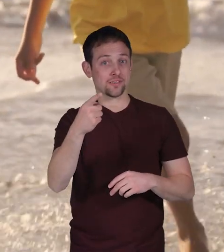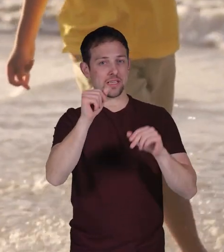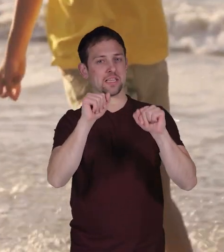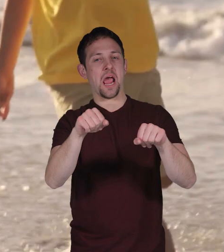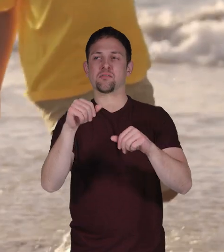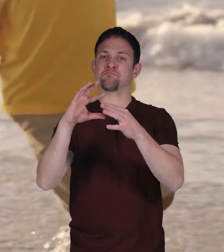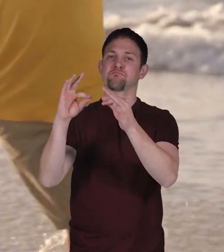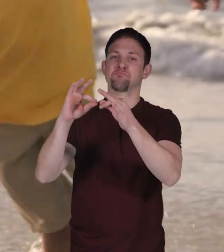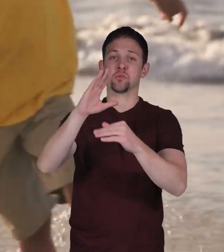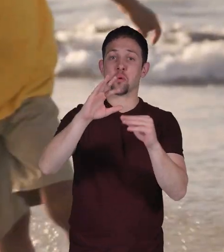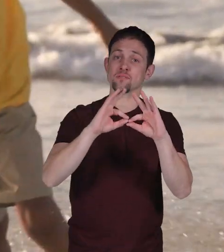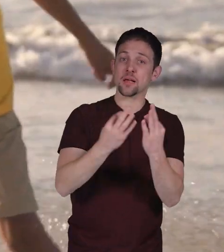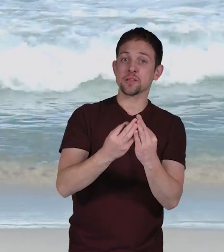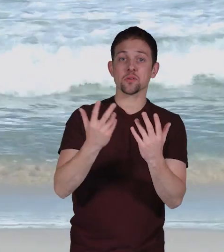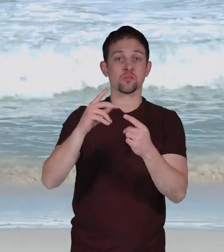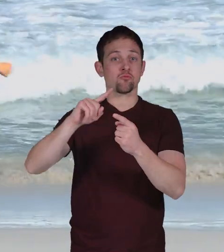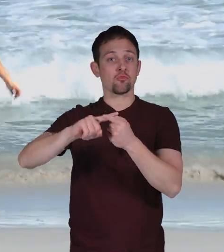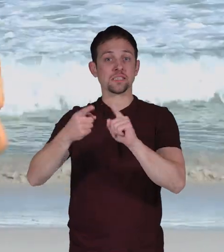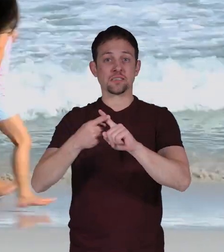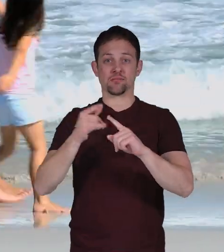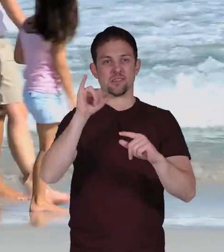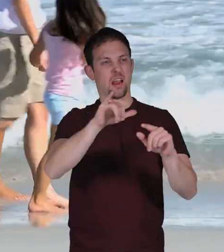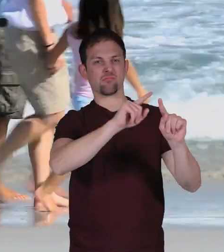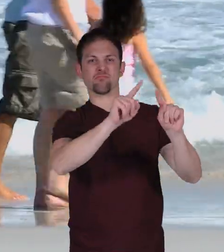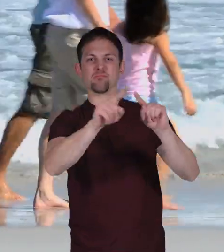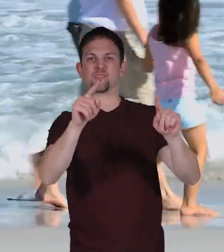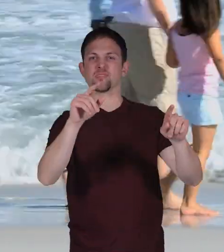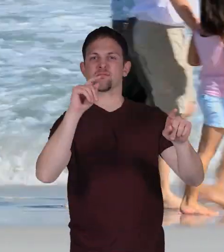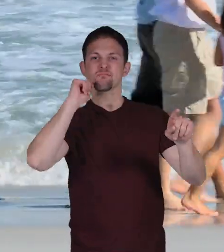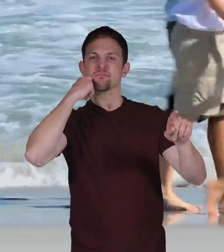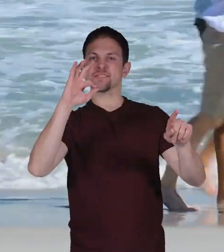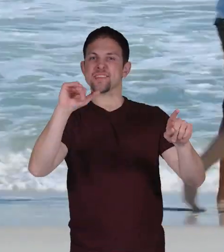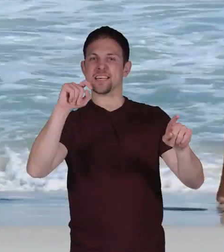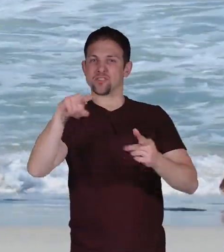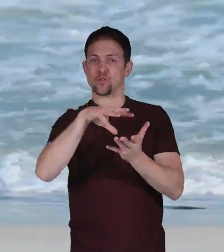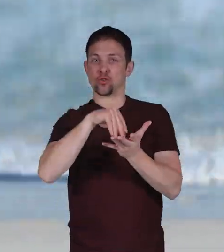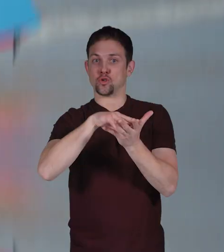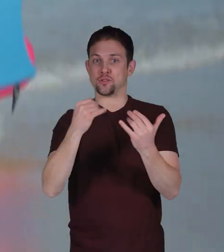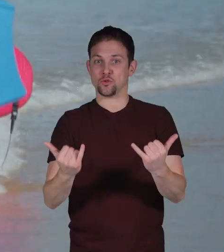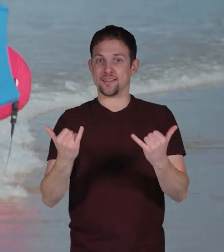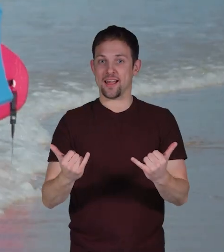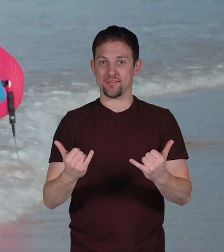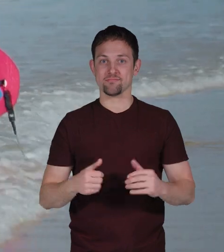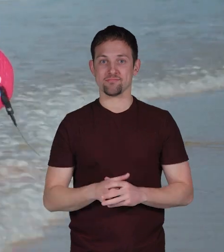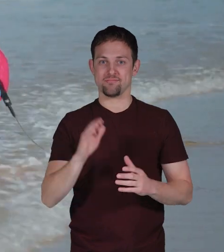family or friends all of the radical facts you have learned today. Surf's up!